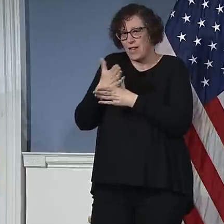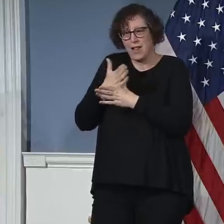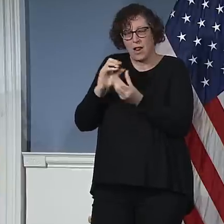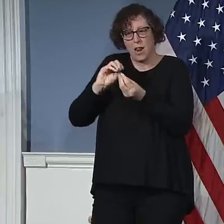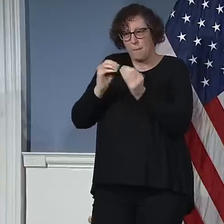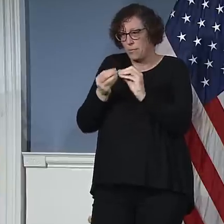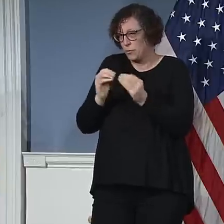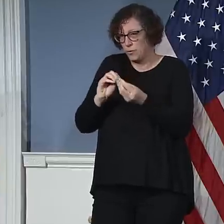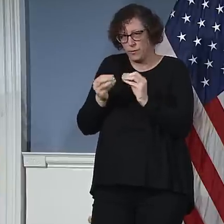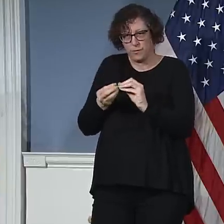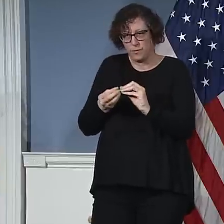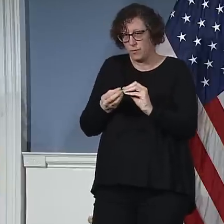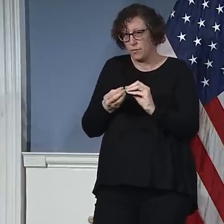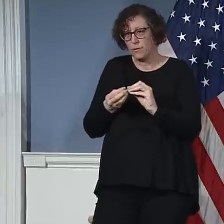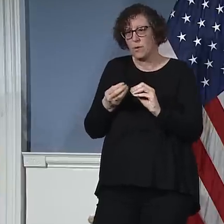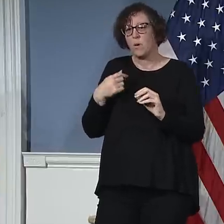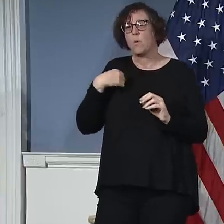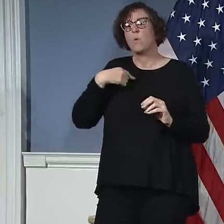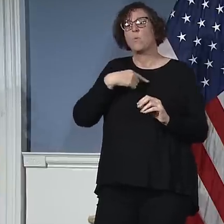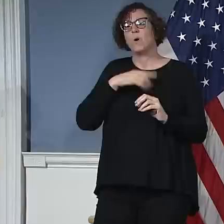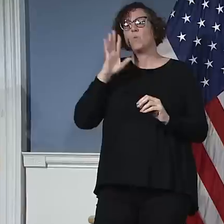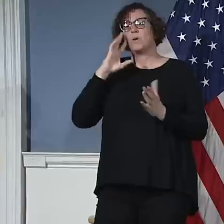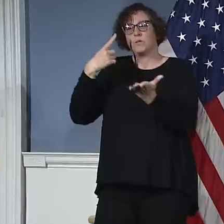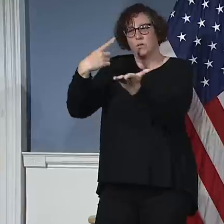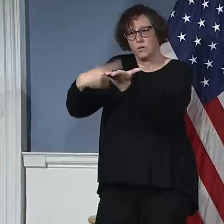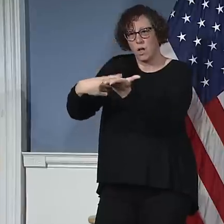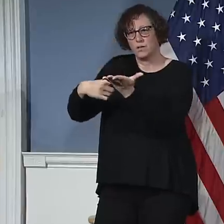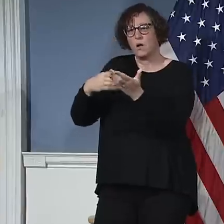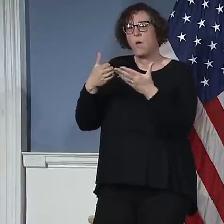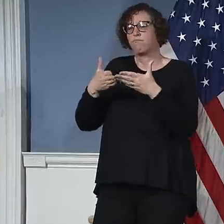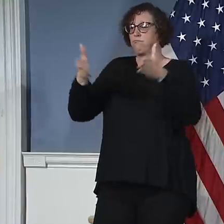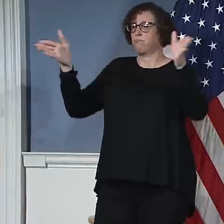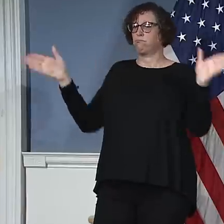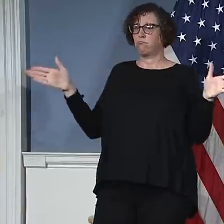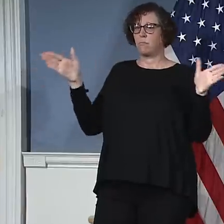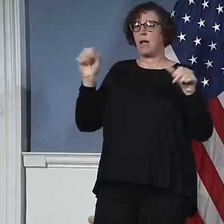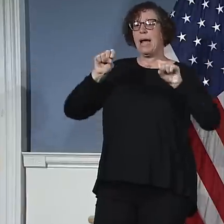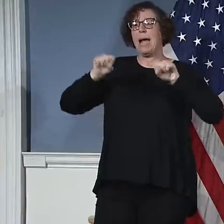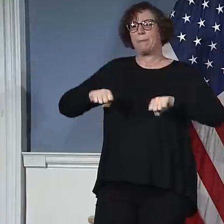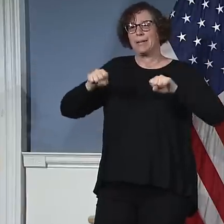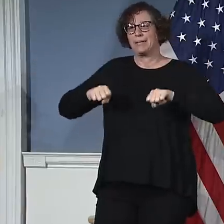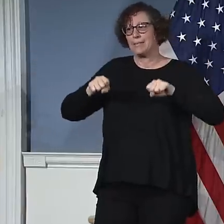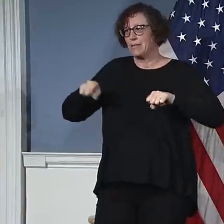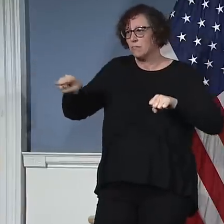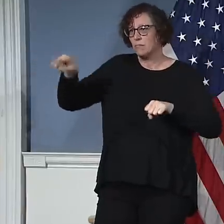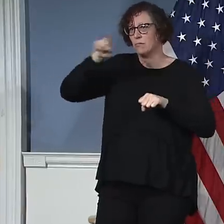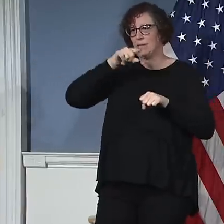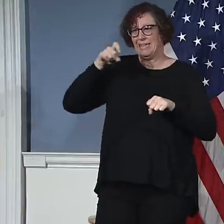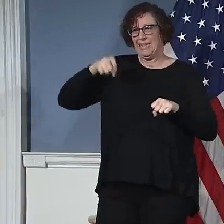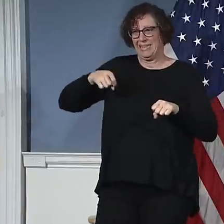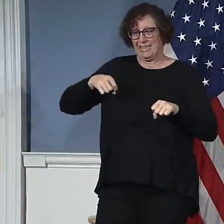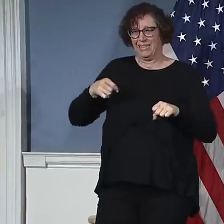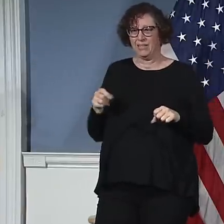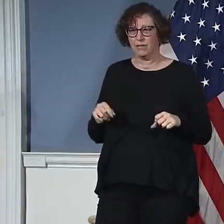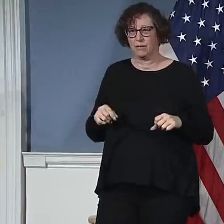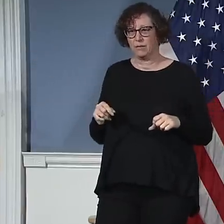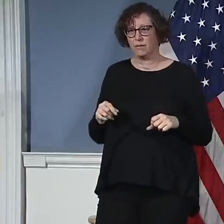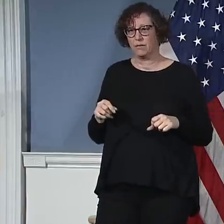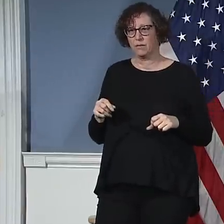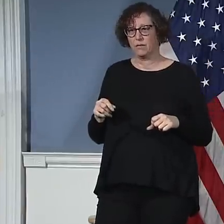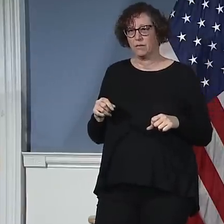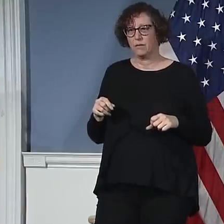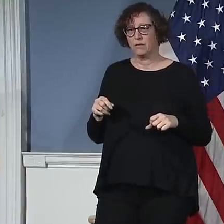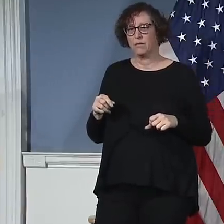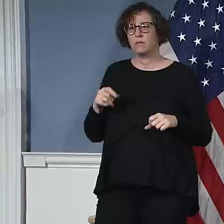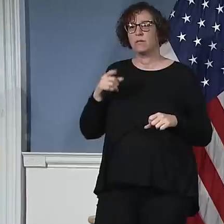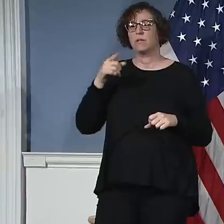cannot even begin to describe it to you. So what Dr. Katz said from the beginning, he could take any part or almost any part of his hospital